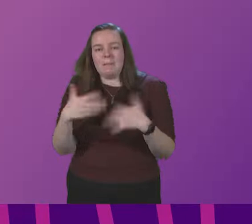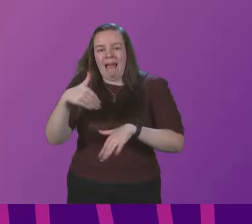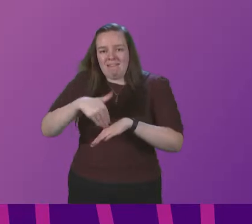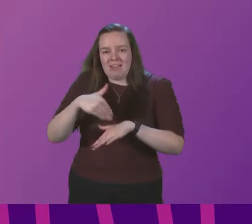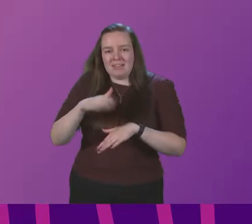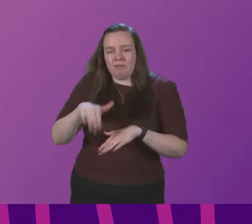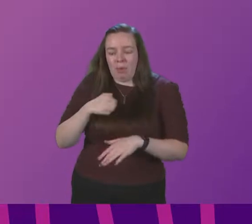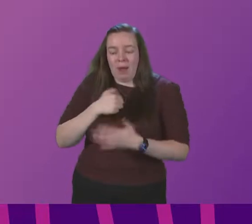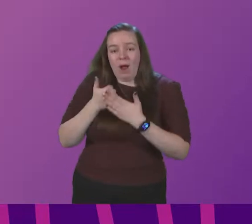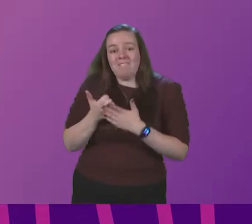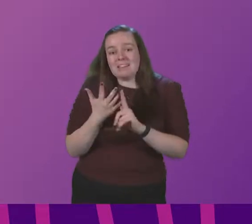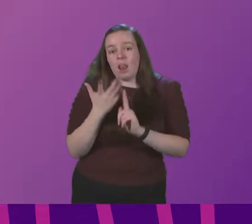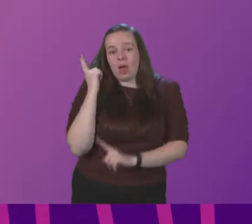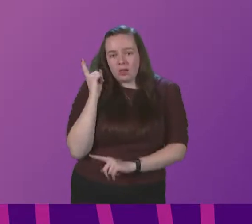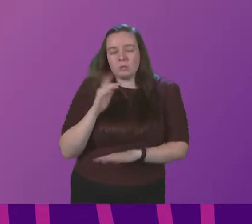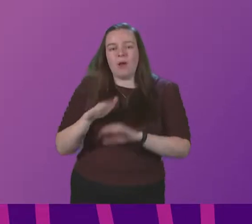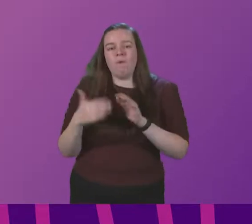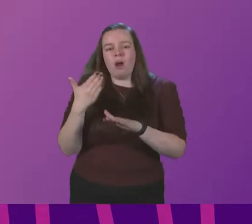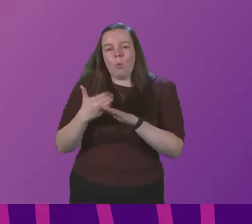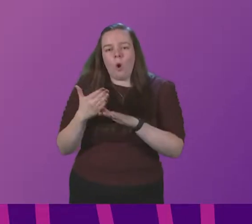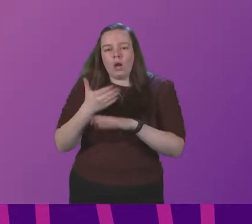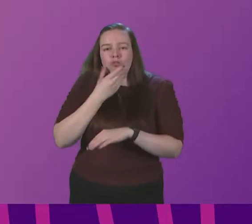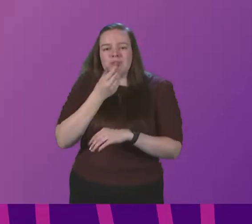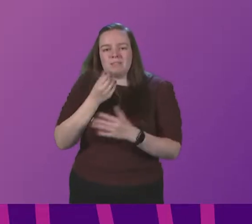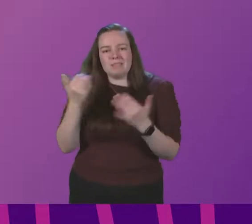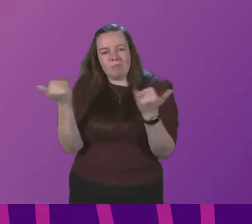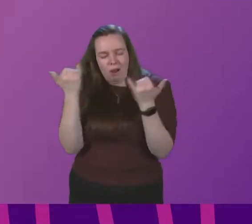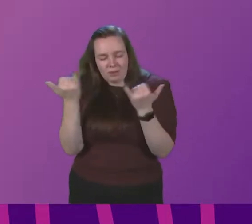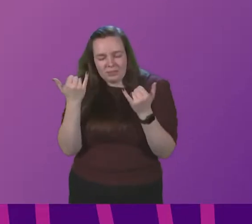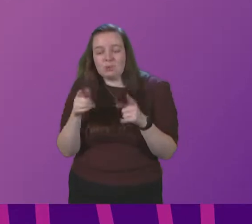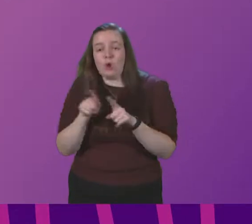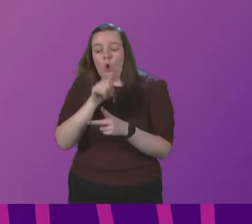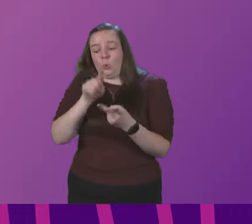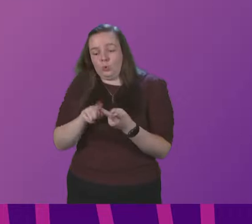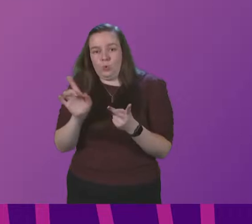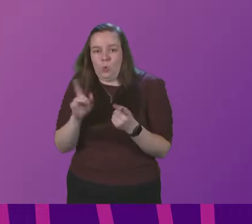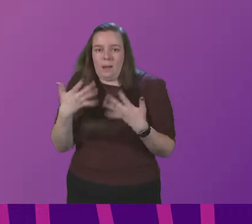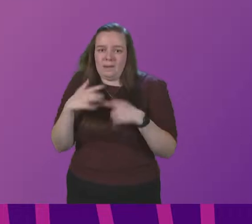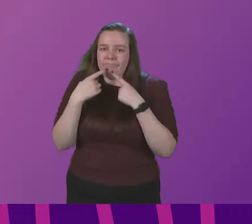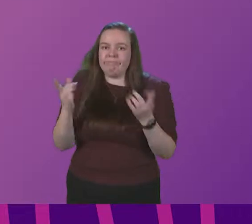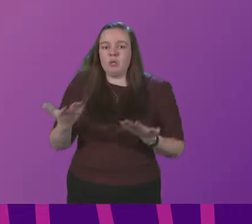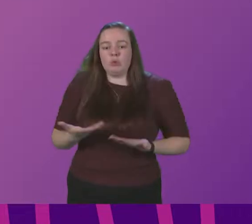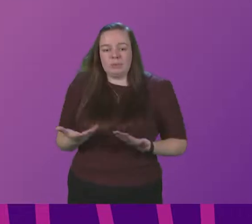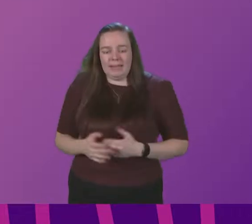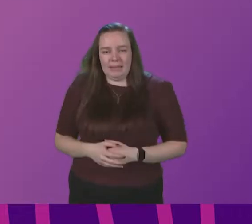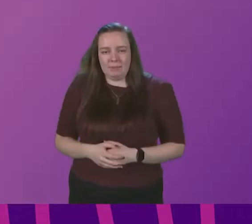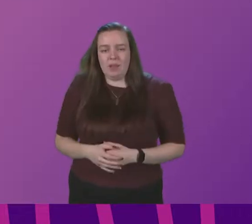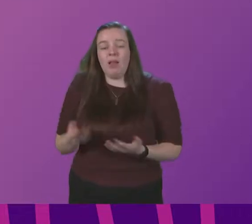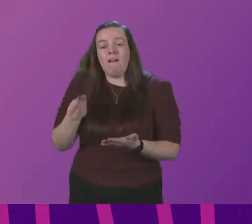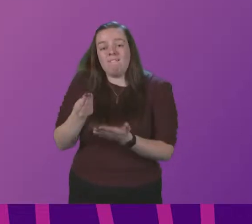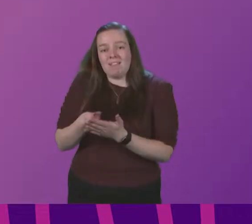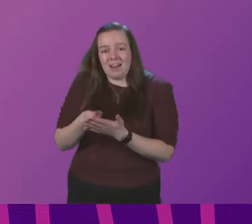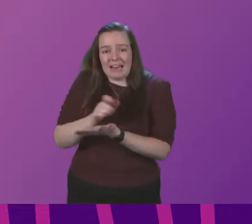our advice last week on work Christmas parties and further affected by what I have said today. The finance secretary